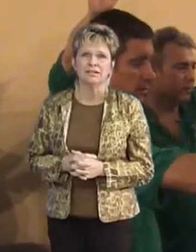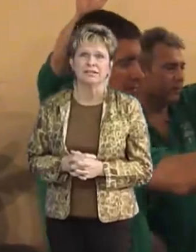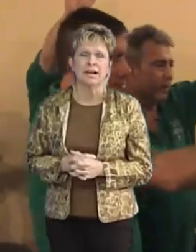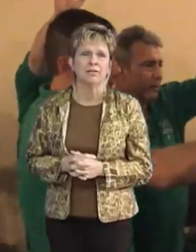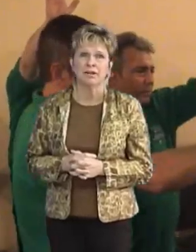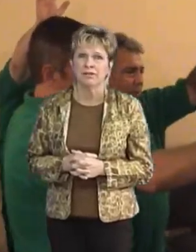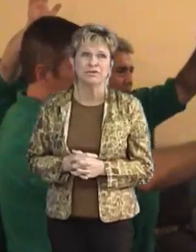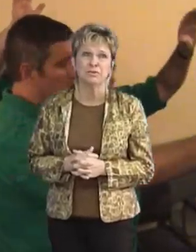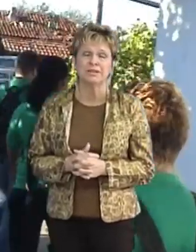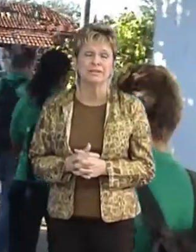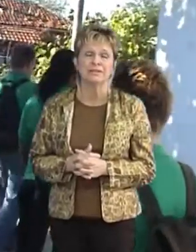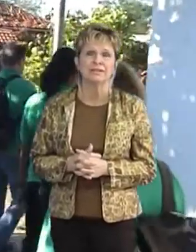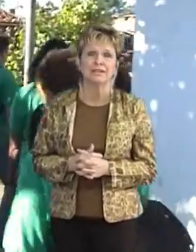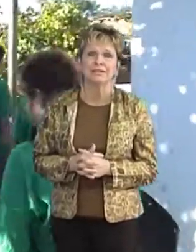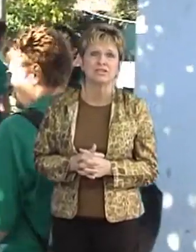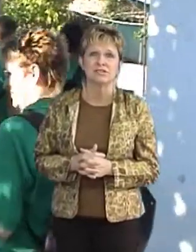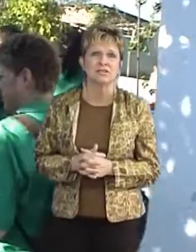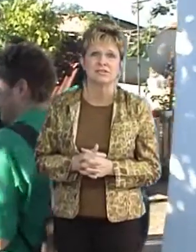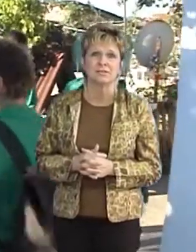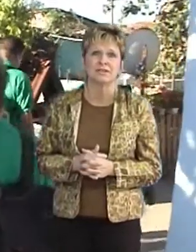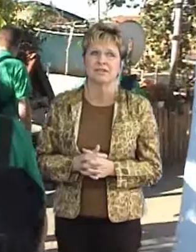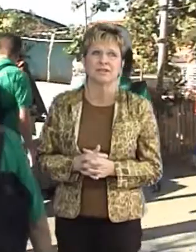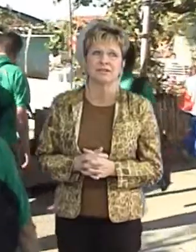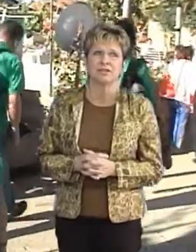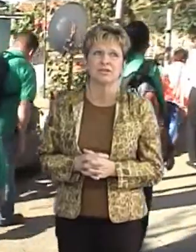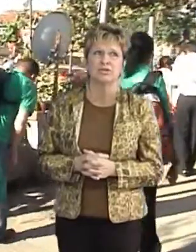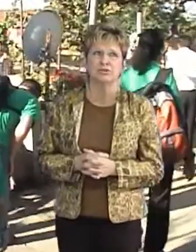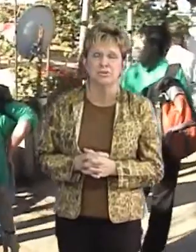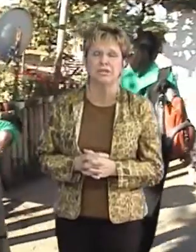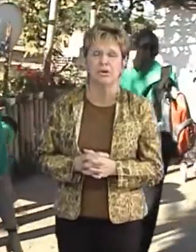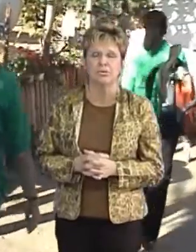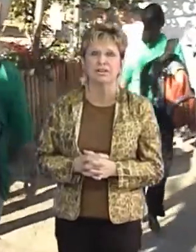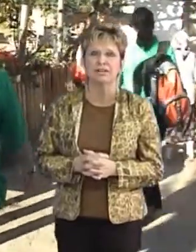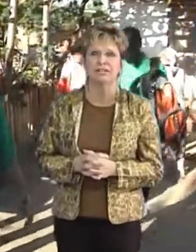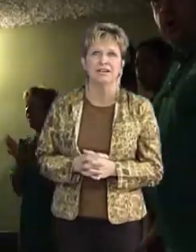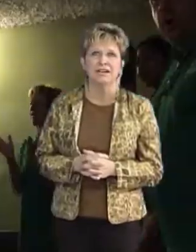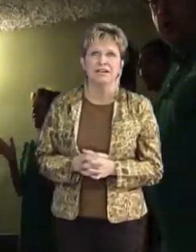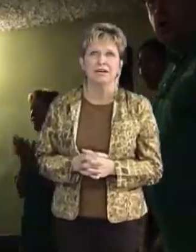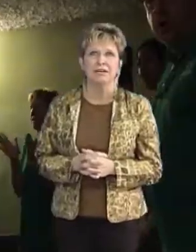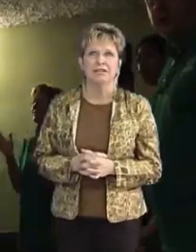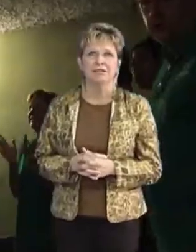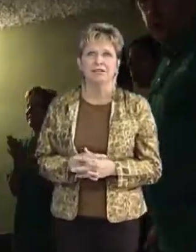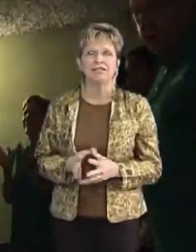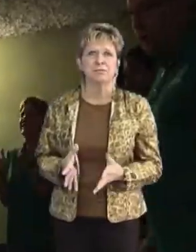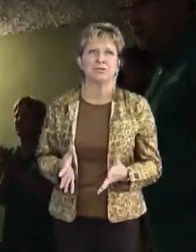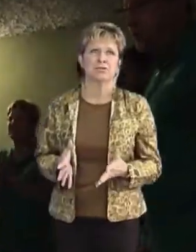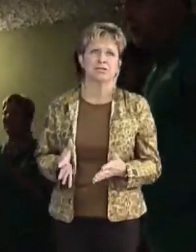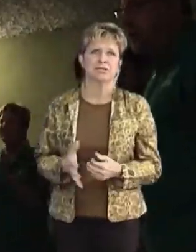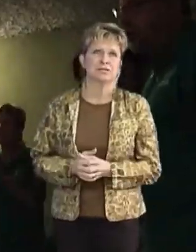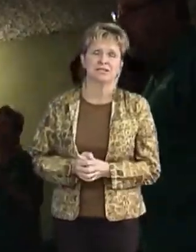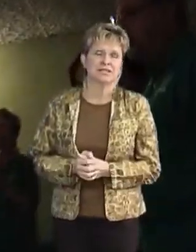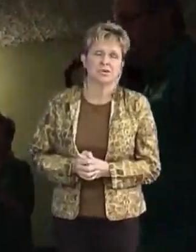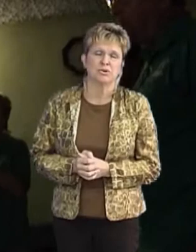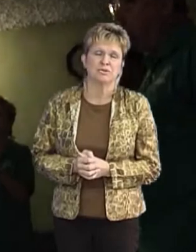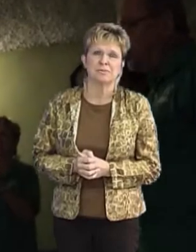I would love to do again. It's something that you can only experience